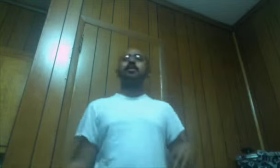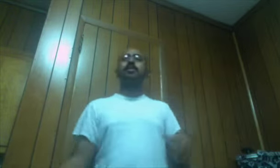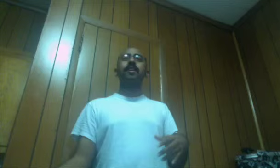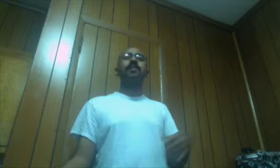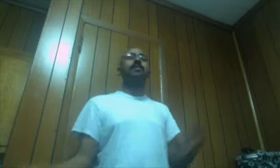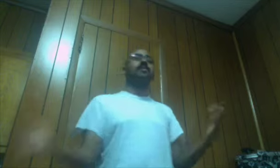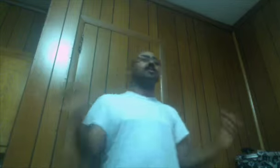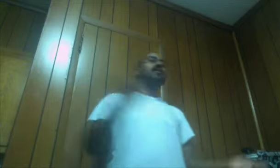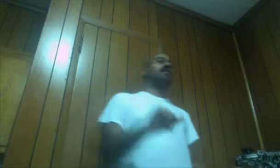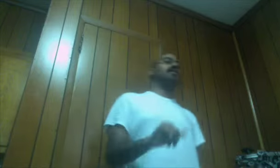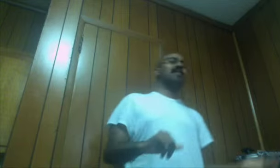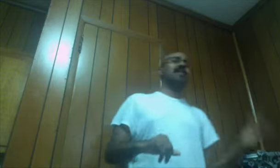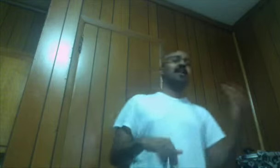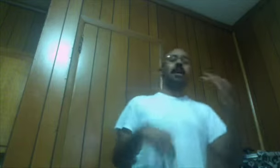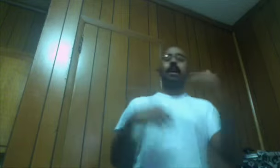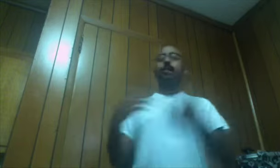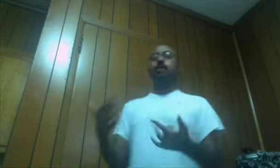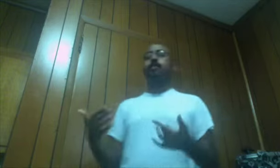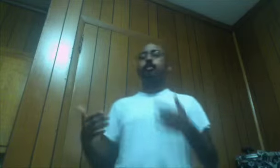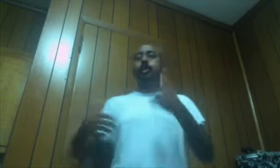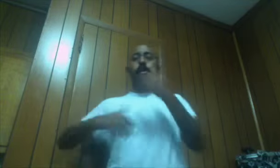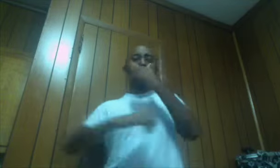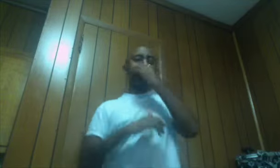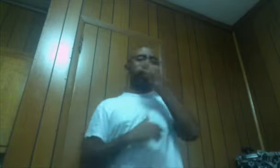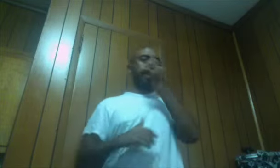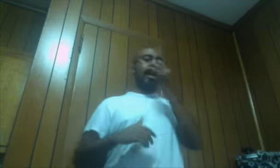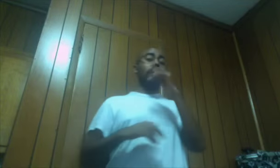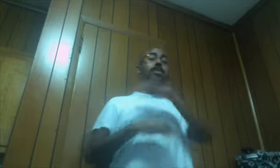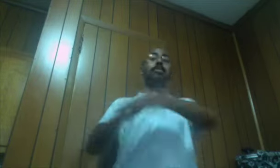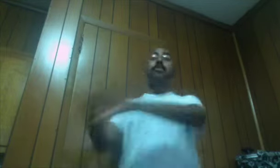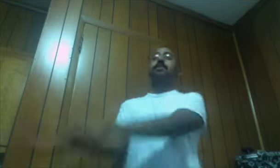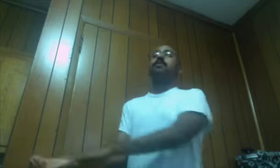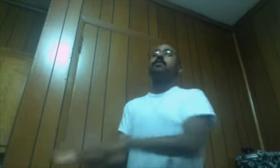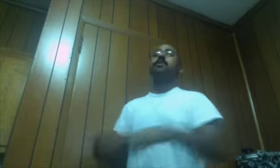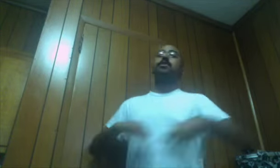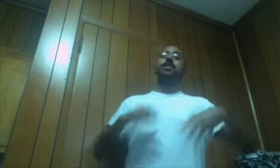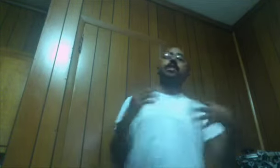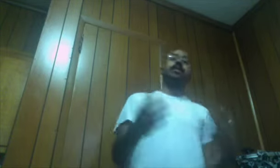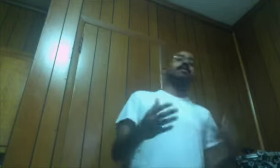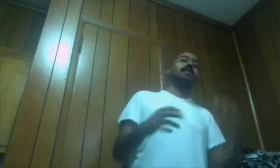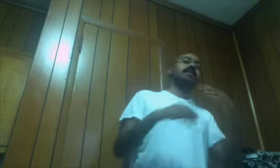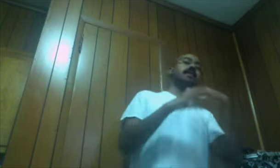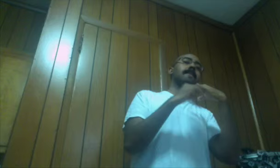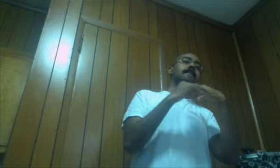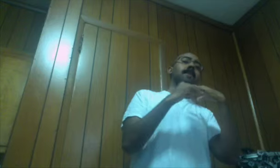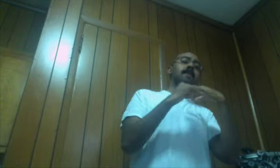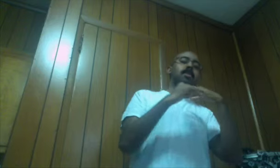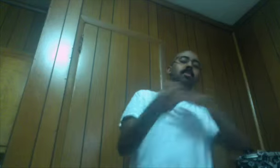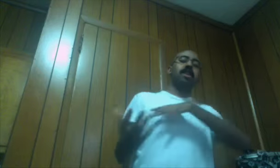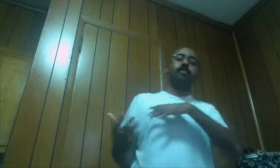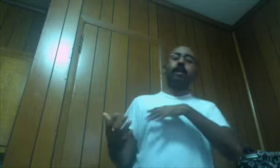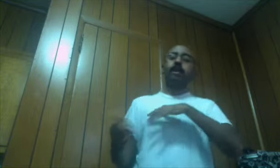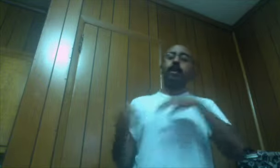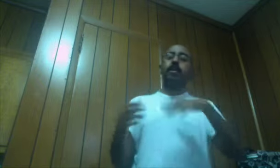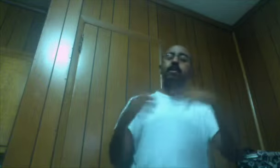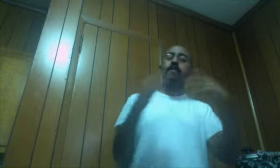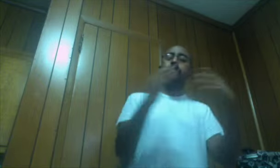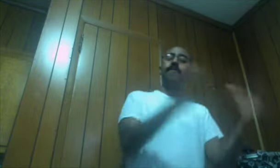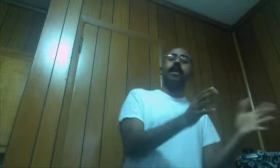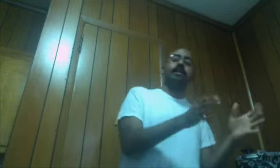crazy Starts going crazy And at one point She asks Who are you So it's clear That the The transplant Not only invades The